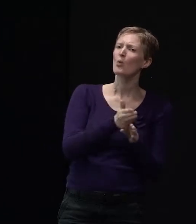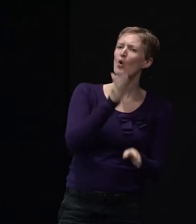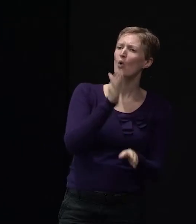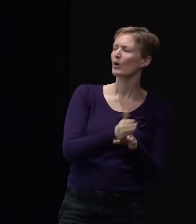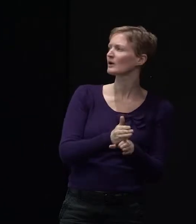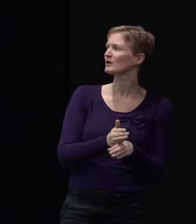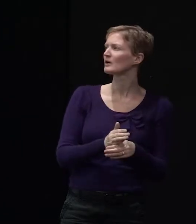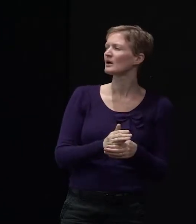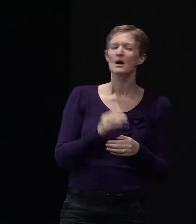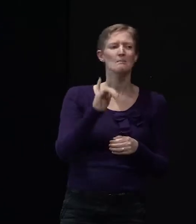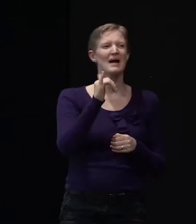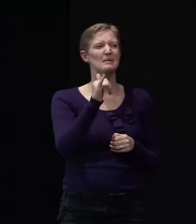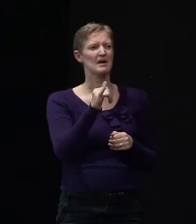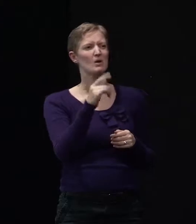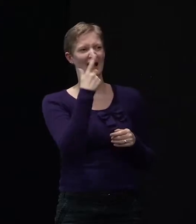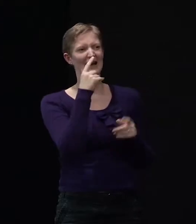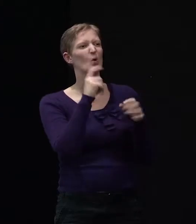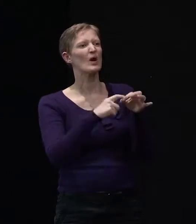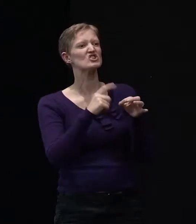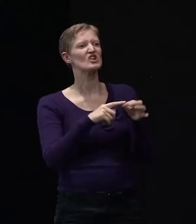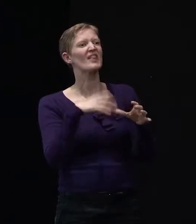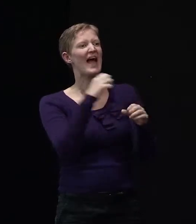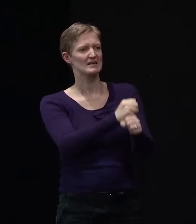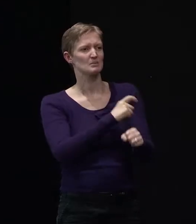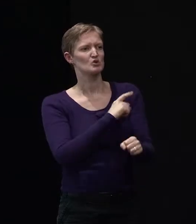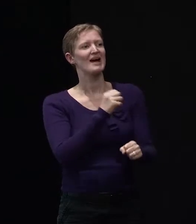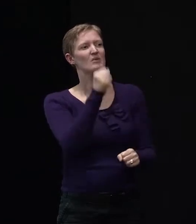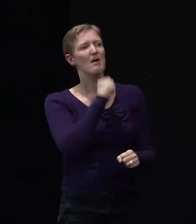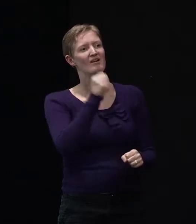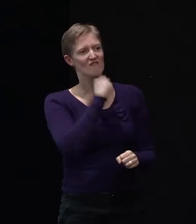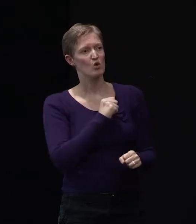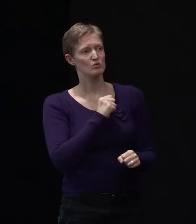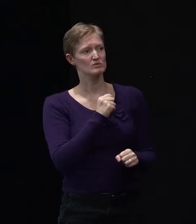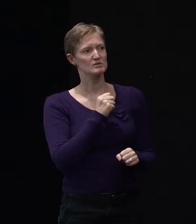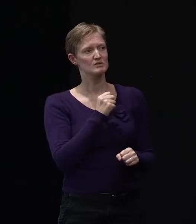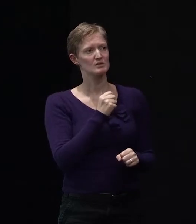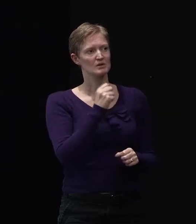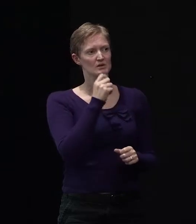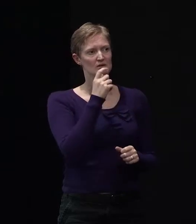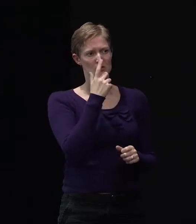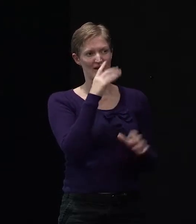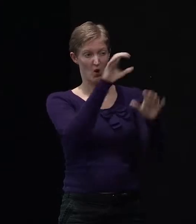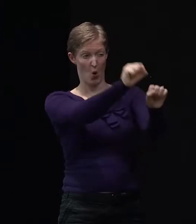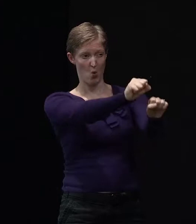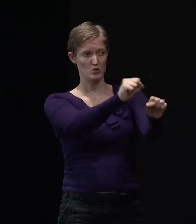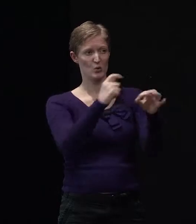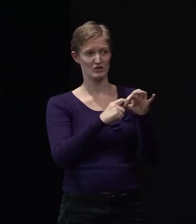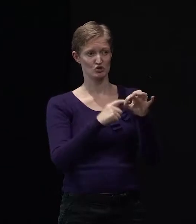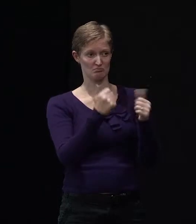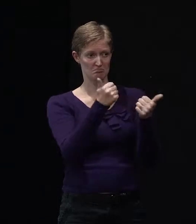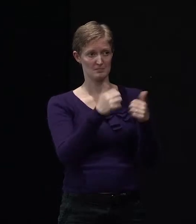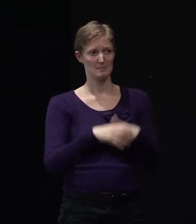Could we perhaps take that afterwards? Because there is a roving microphone. And if you could hold on to that, because I think there is... Okay.